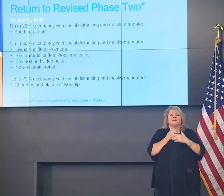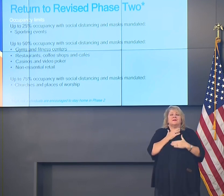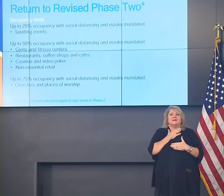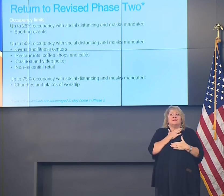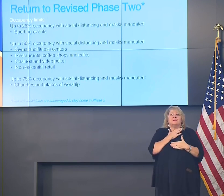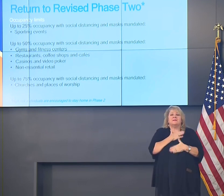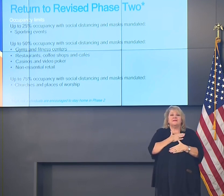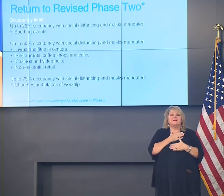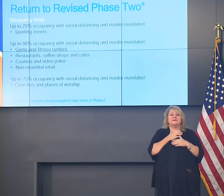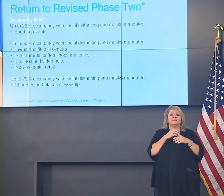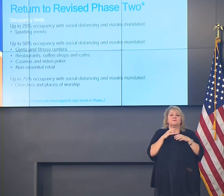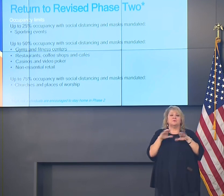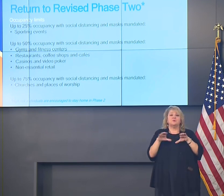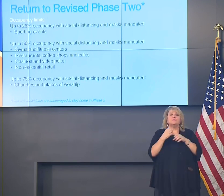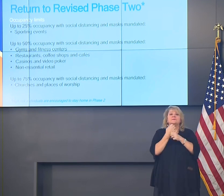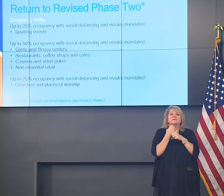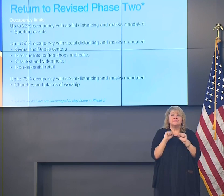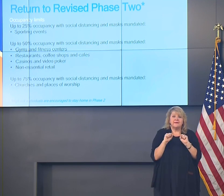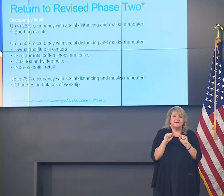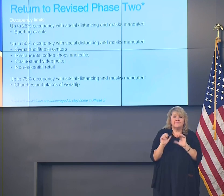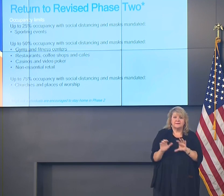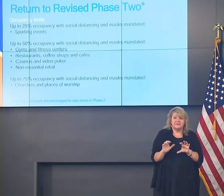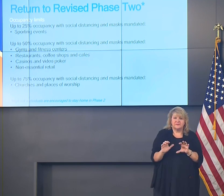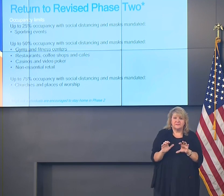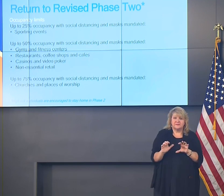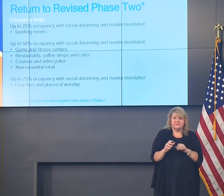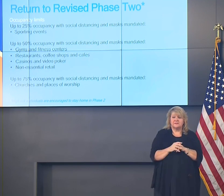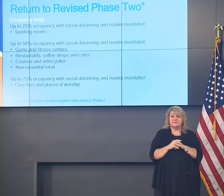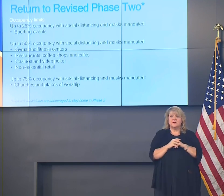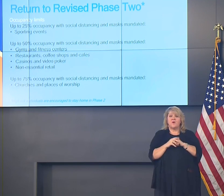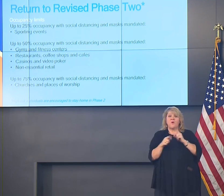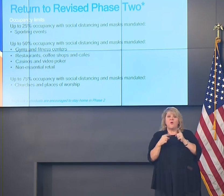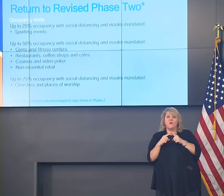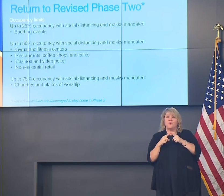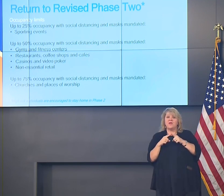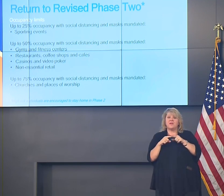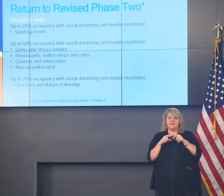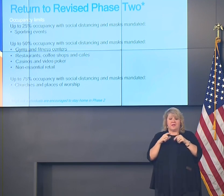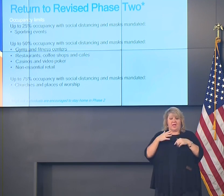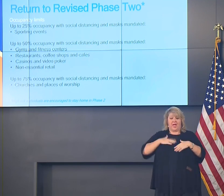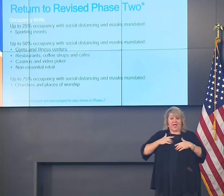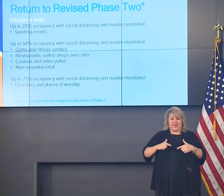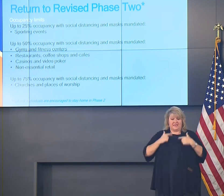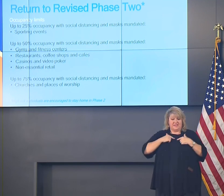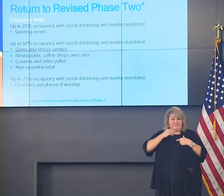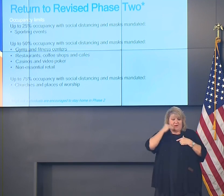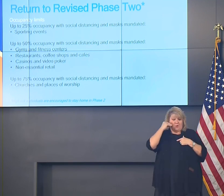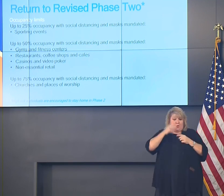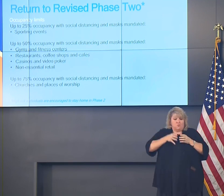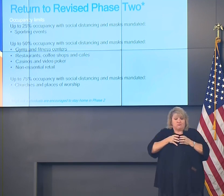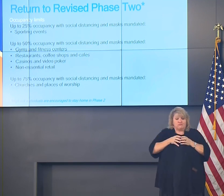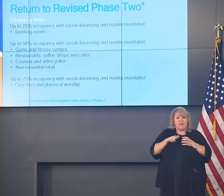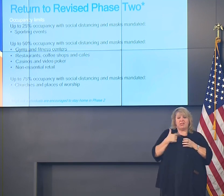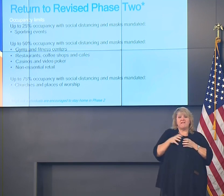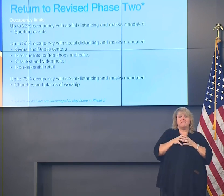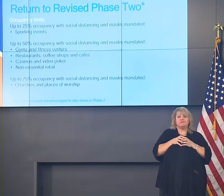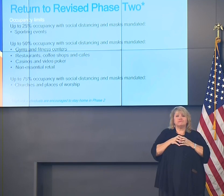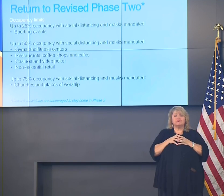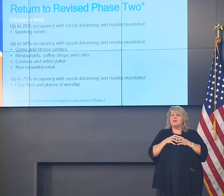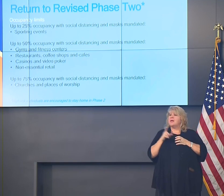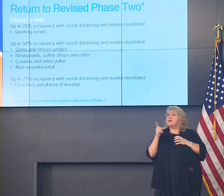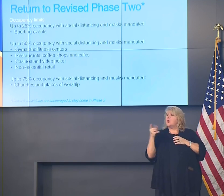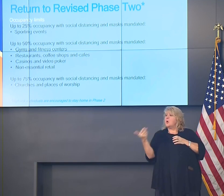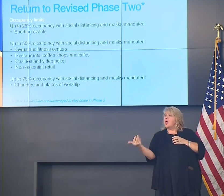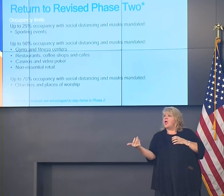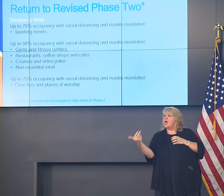holidays, but at any time. And when you gather with those from outside of your everyday household, that is a risky